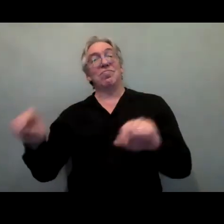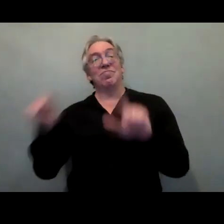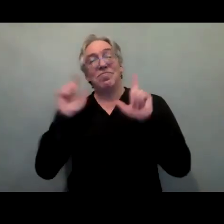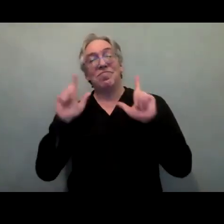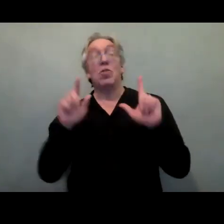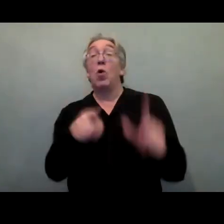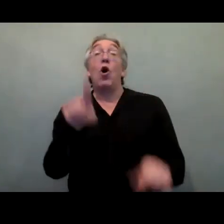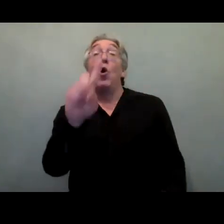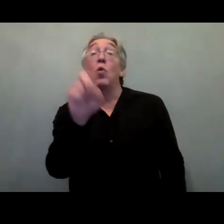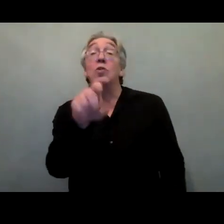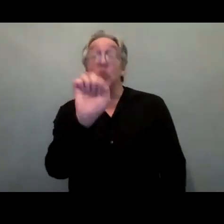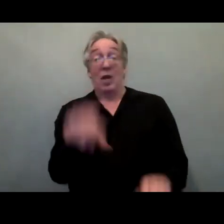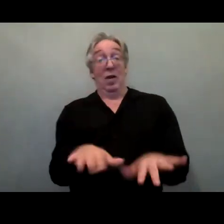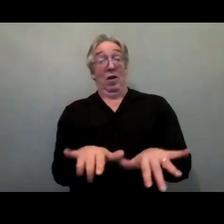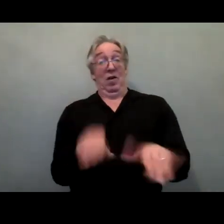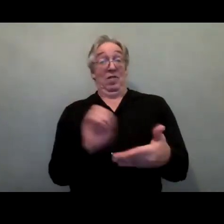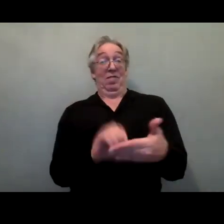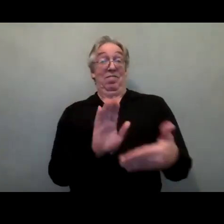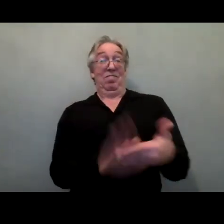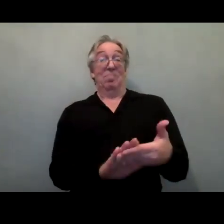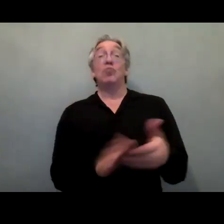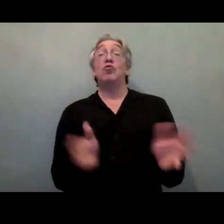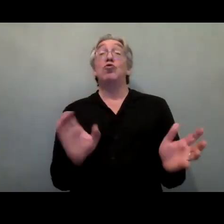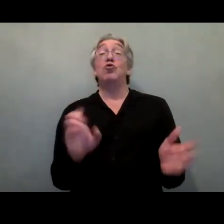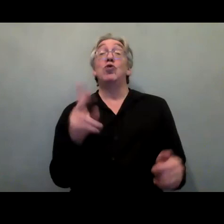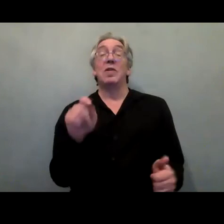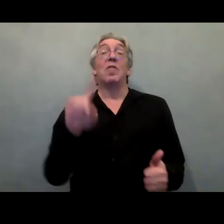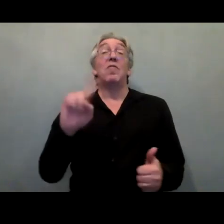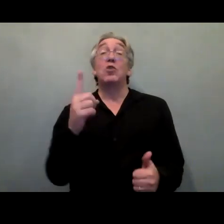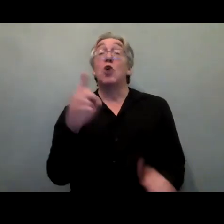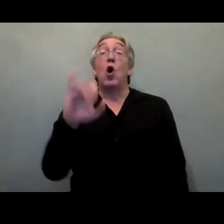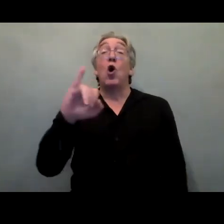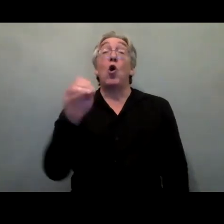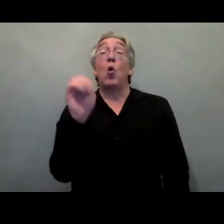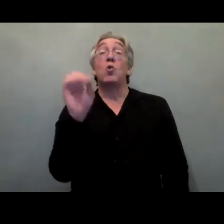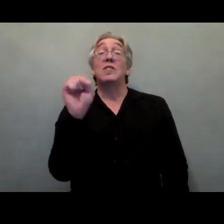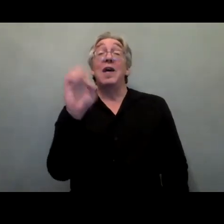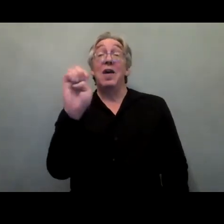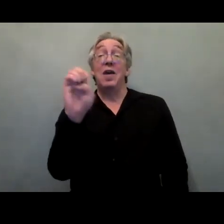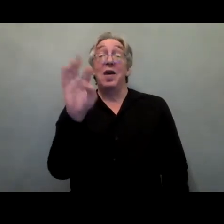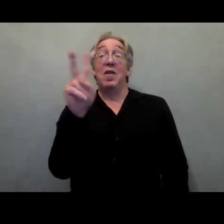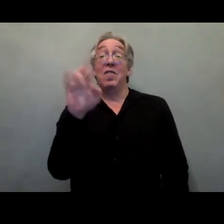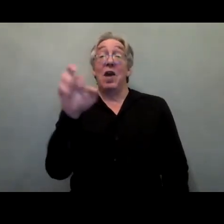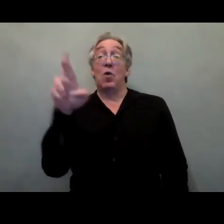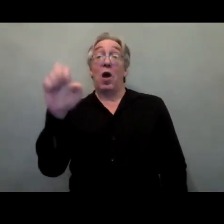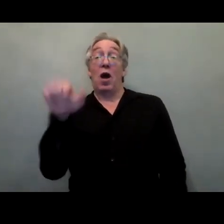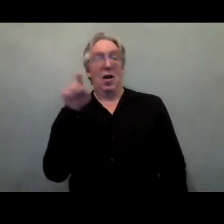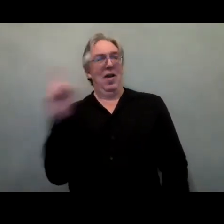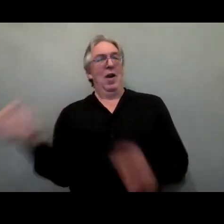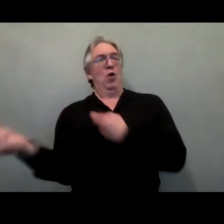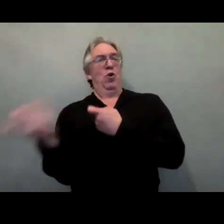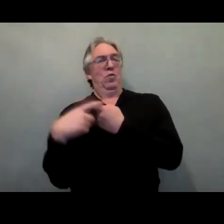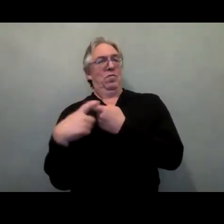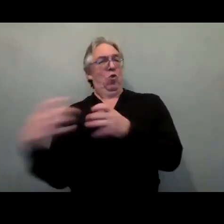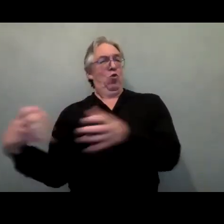Q&A. So firstly, I'd like to introduce Jose Vieira, who's the main representative of the stakeholder group of persons with